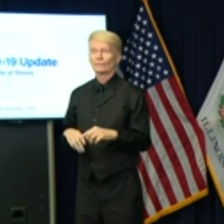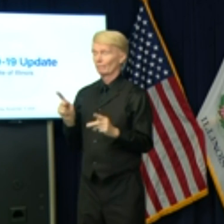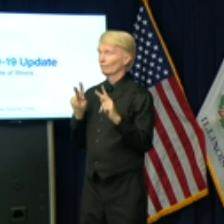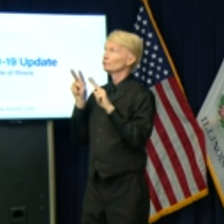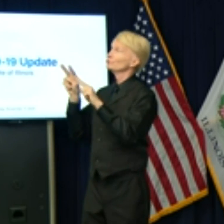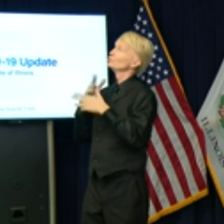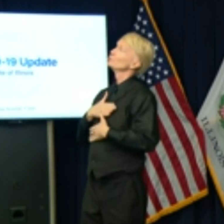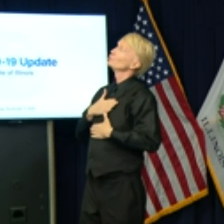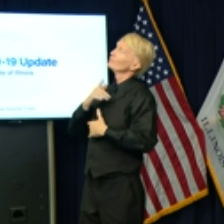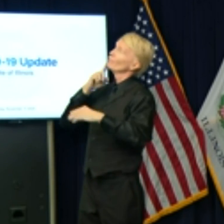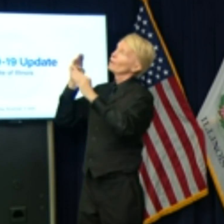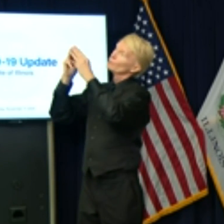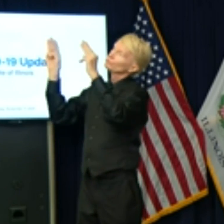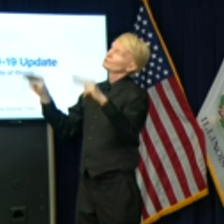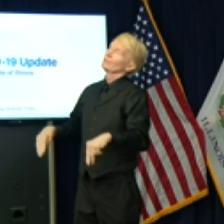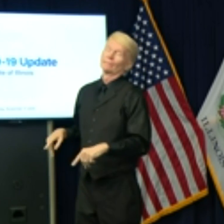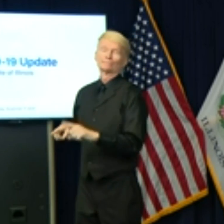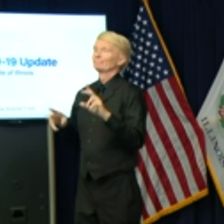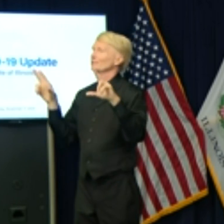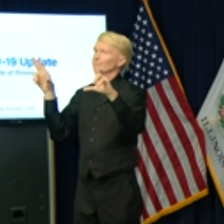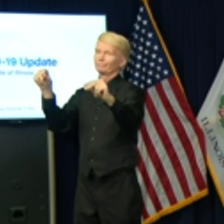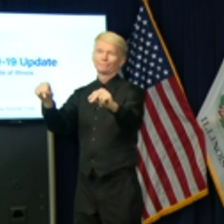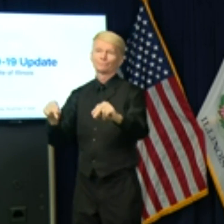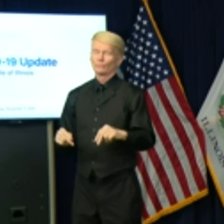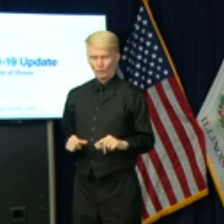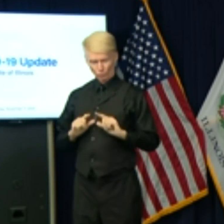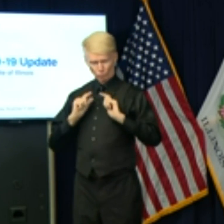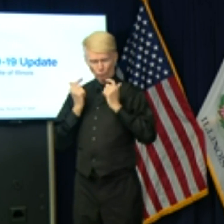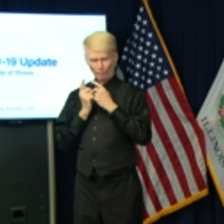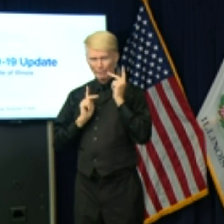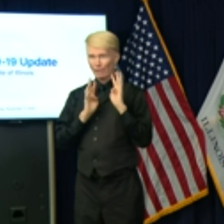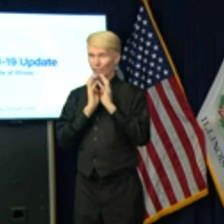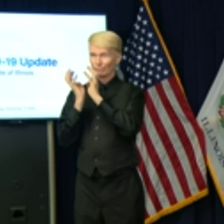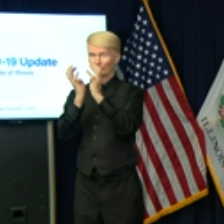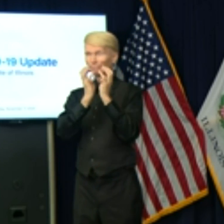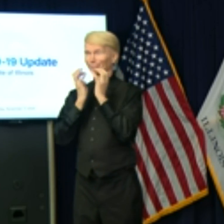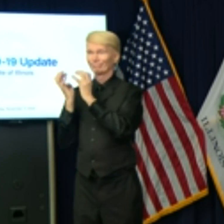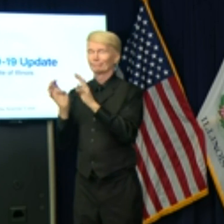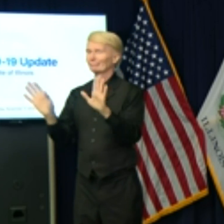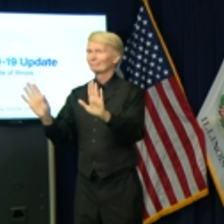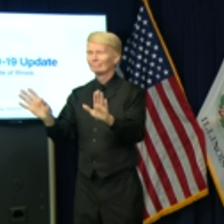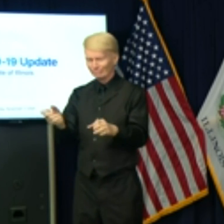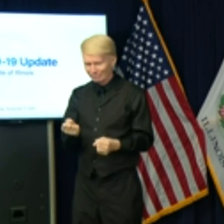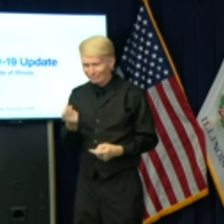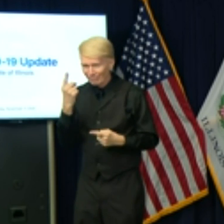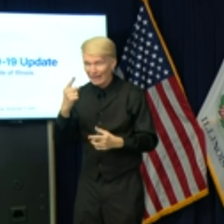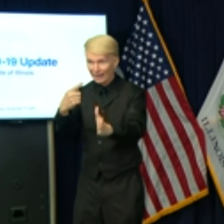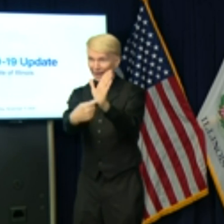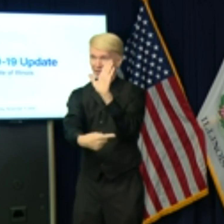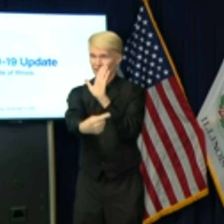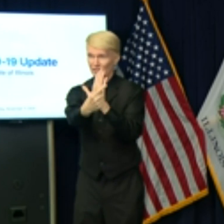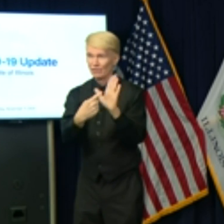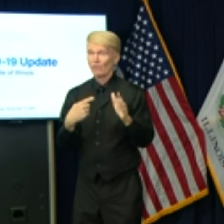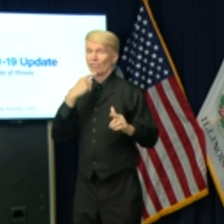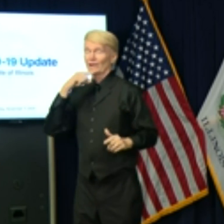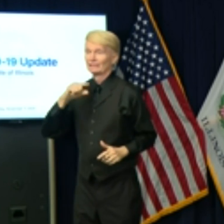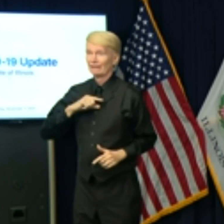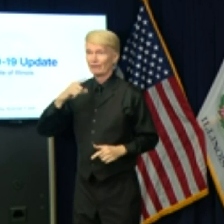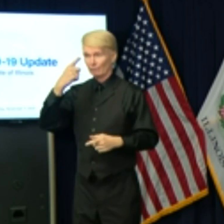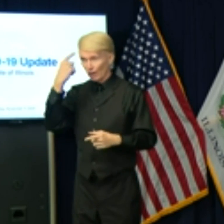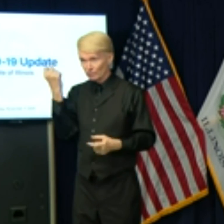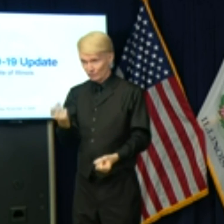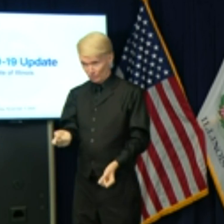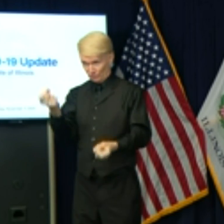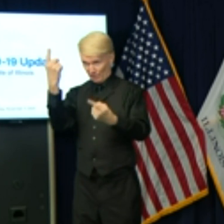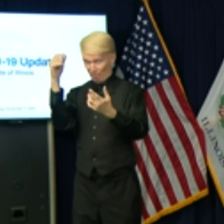museum. We can't have groups. I mean, if people are canceling Thanksgiving with their family because we know